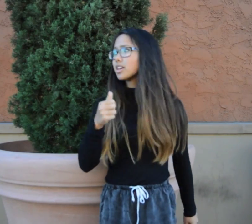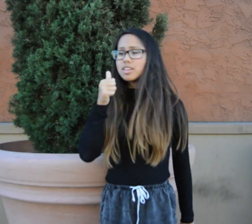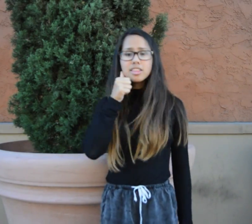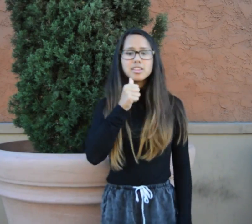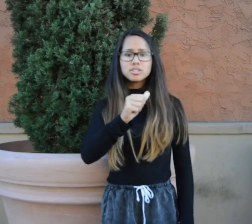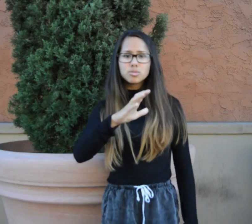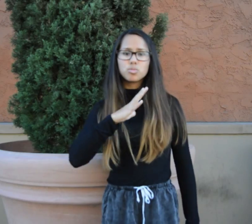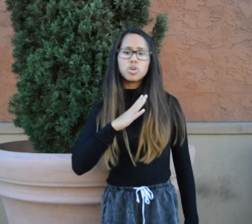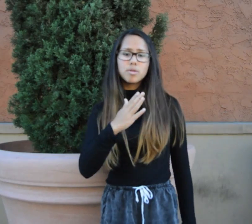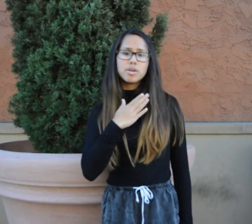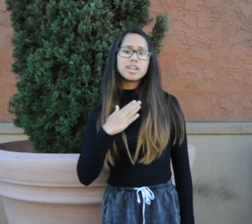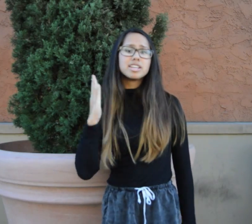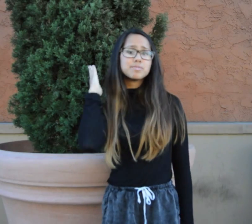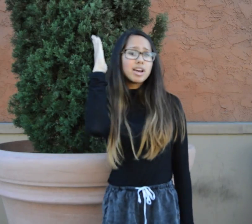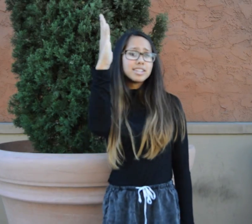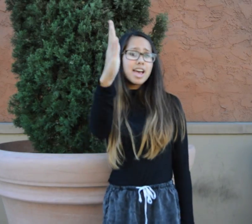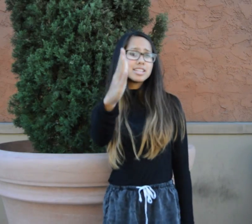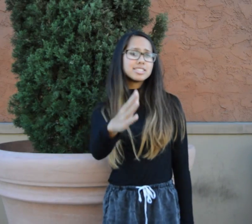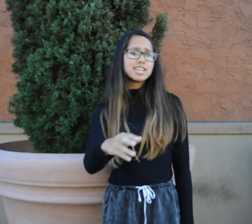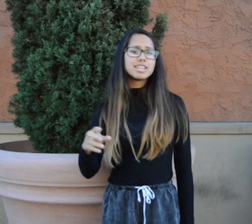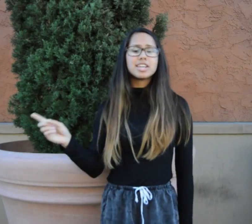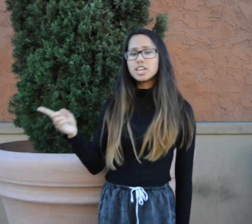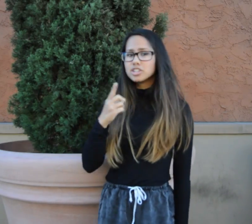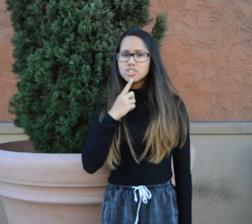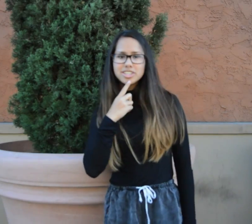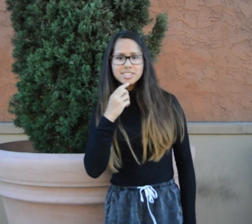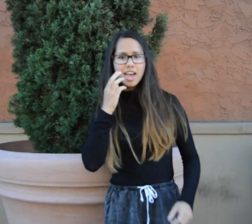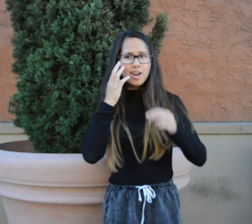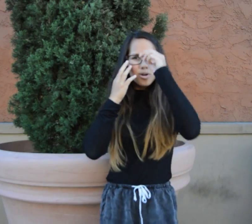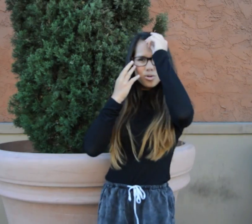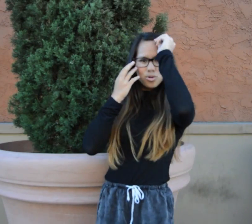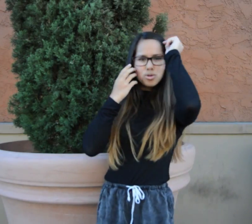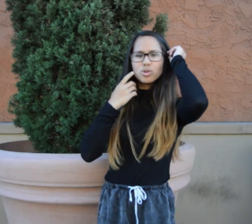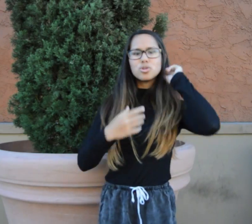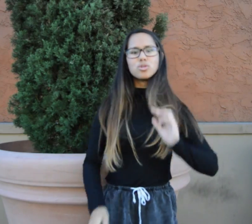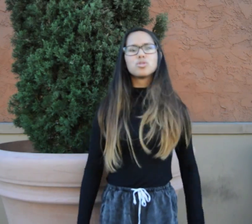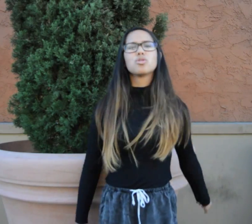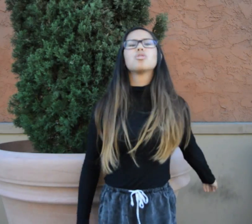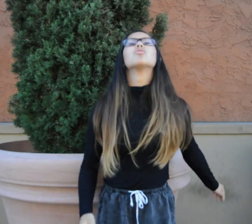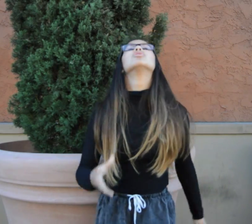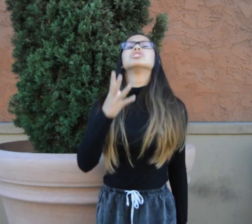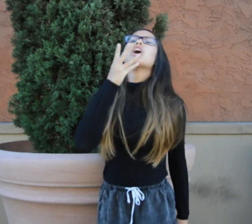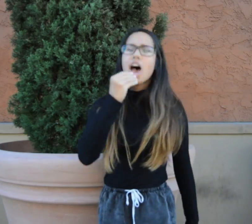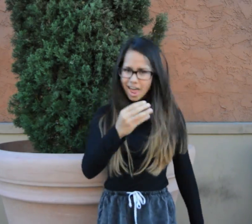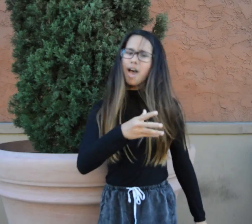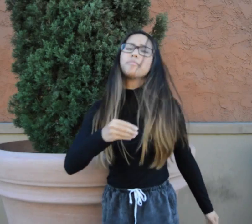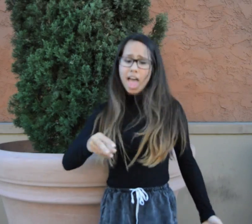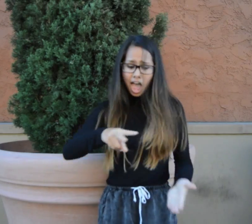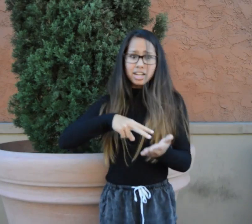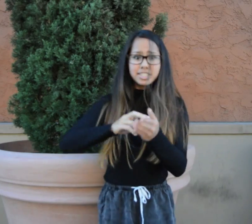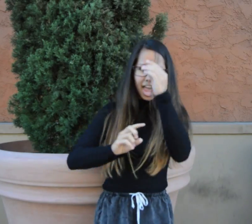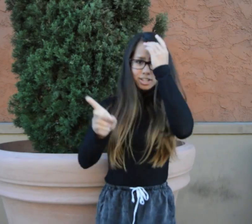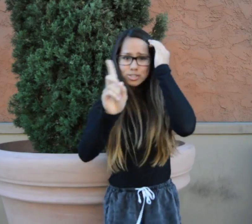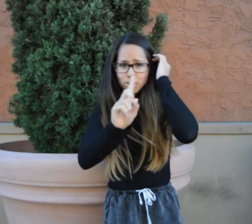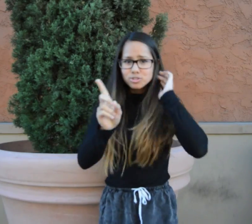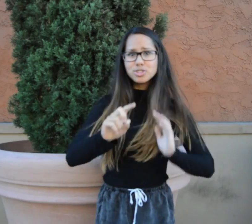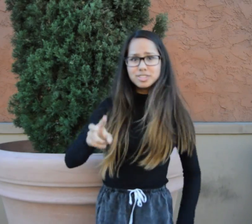me This woman is my destiny She said, ooh, ooh Shout out and dance Don't you